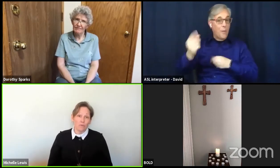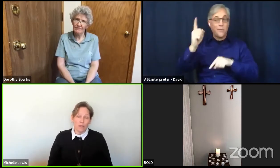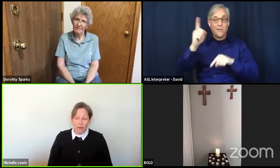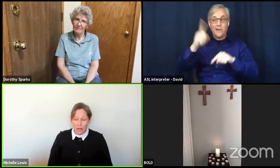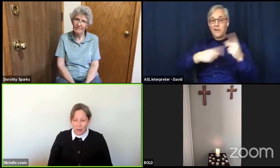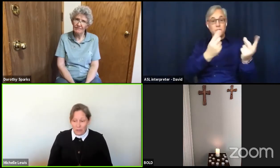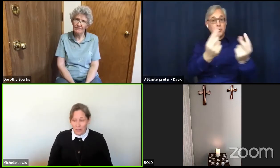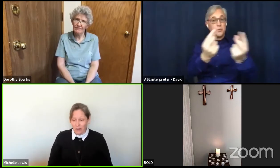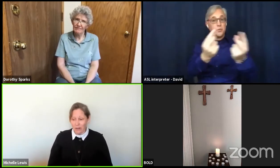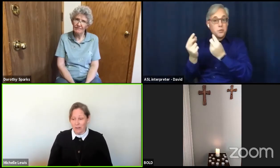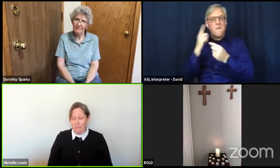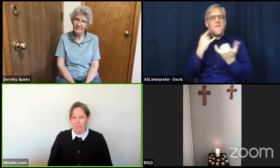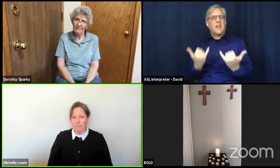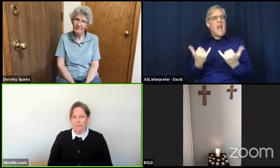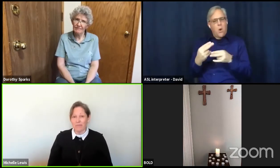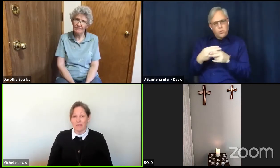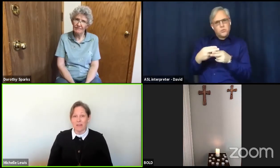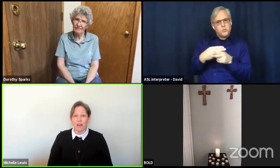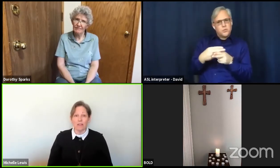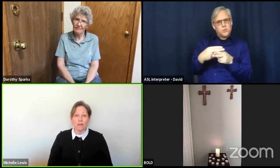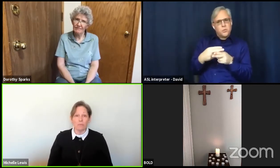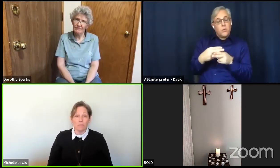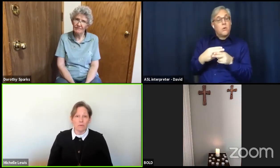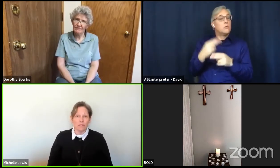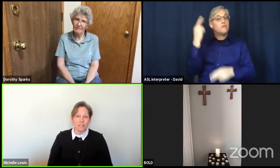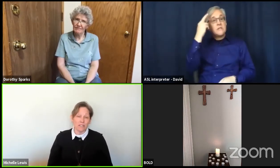healthier. And that people stay safe.